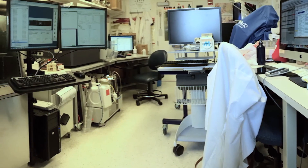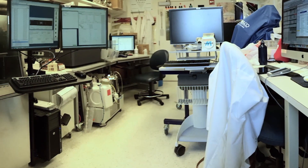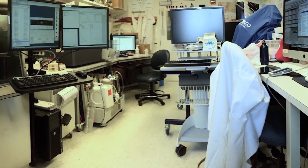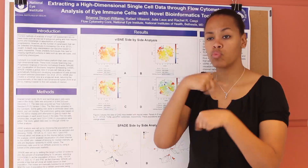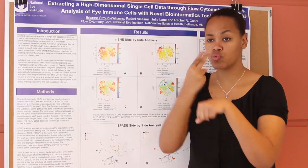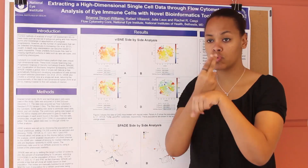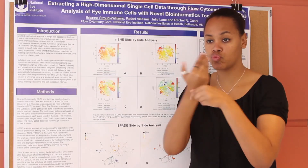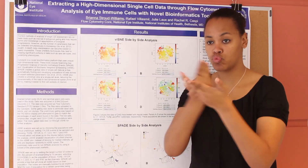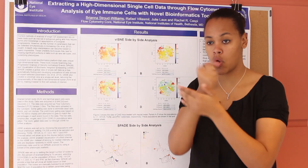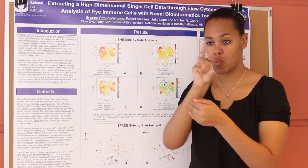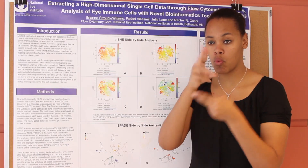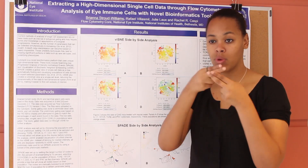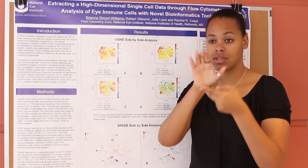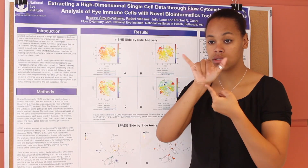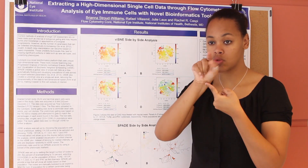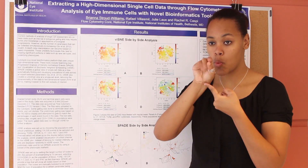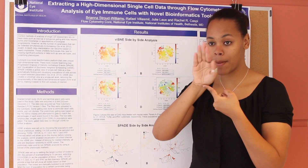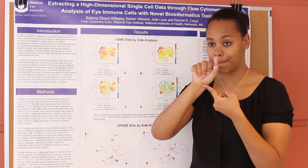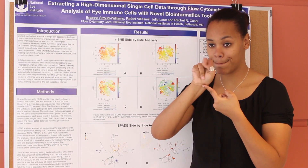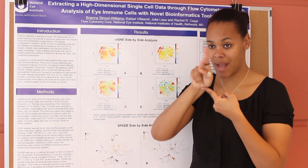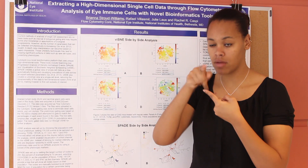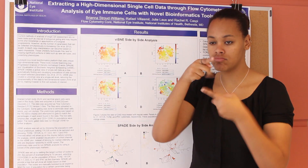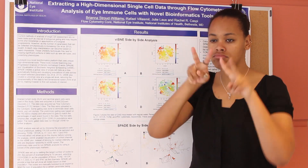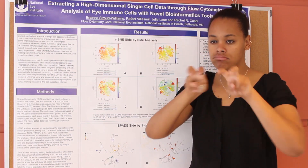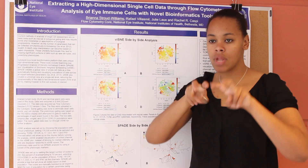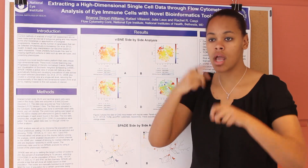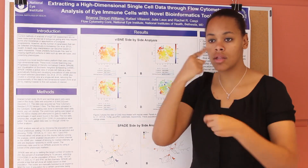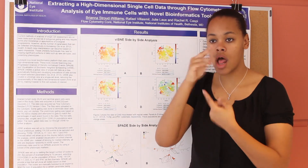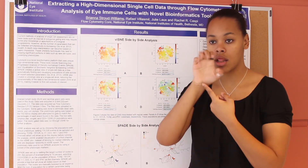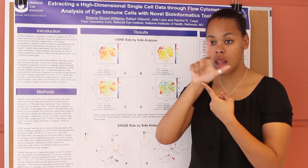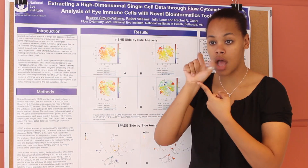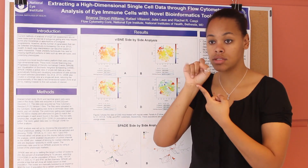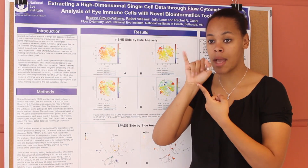We used a new software called Citobank to analyze the eye's immune cells.